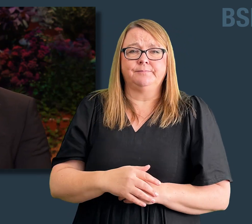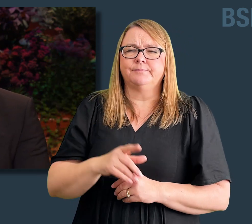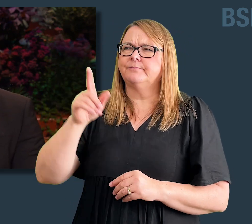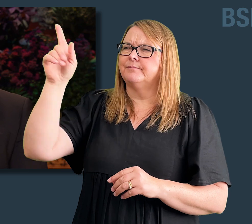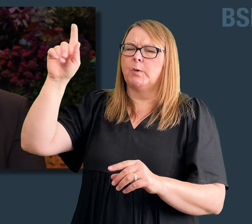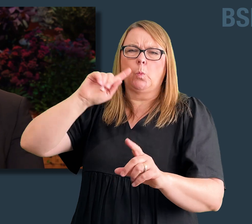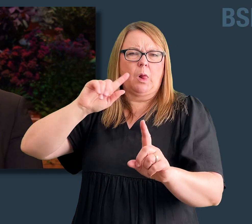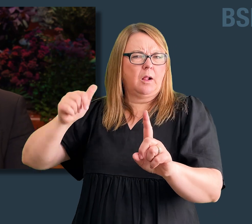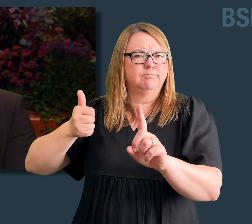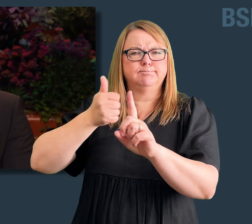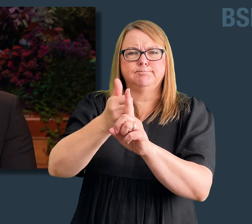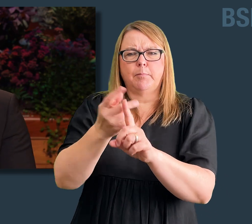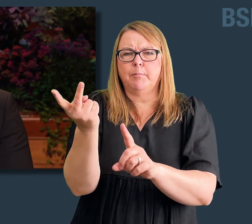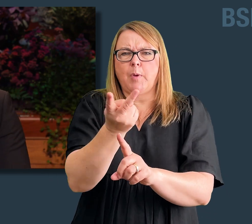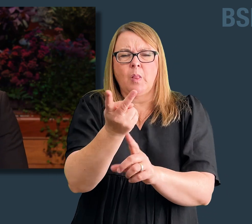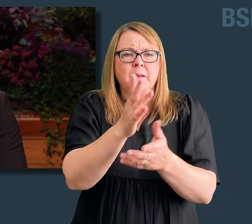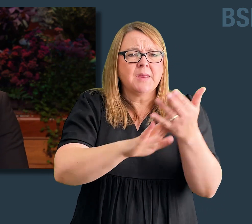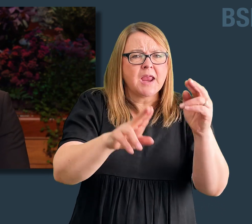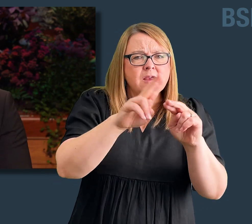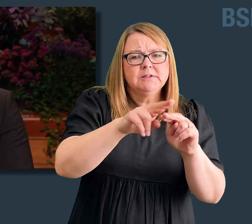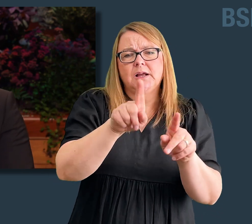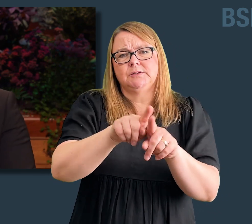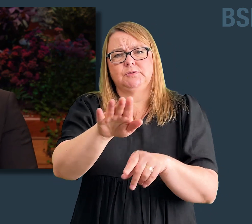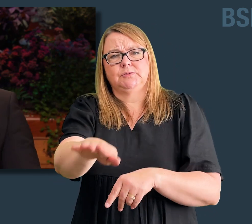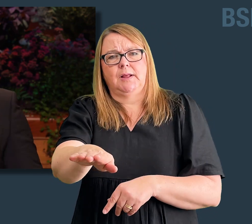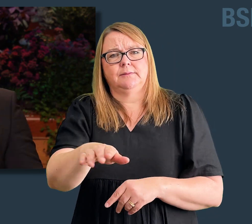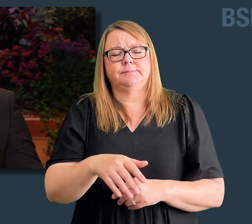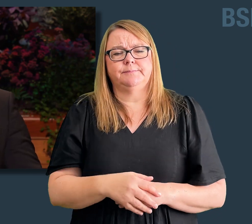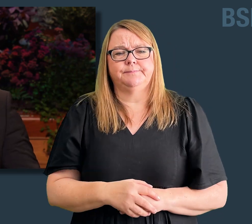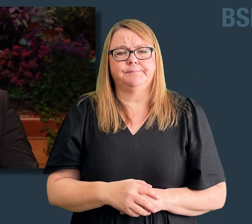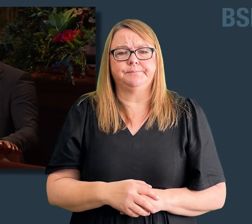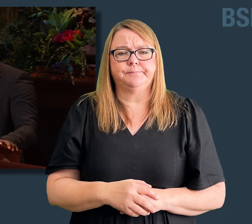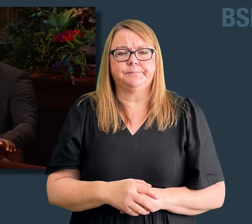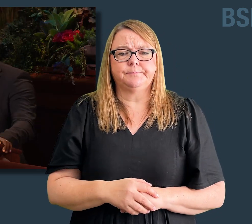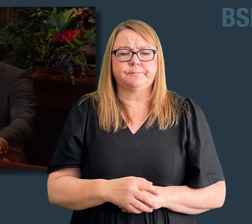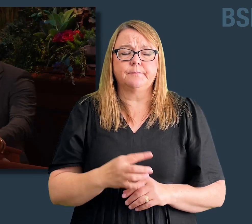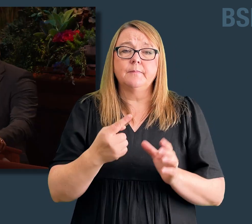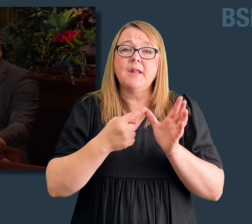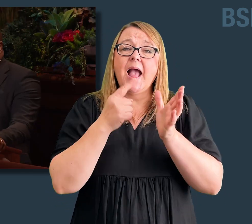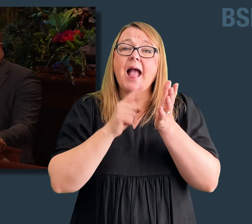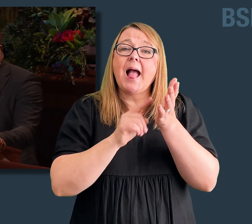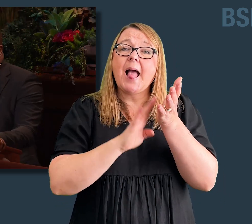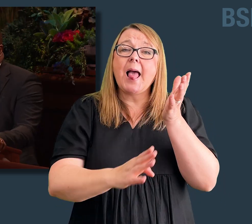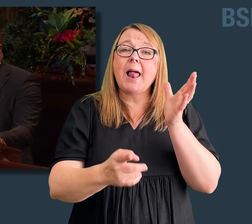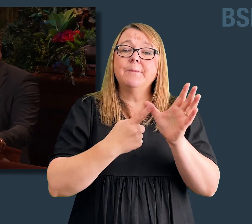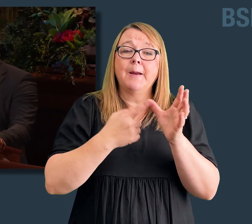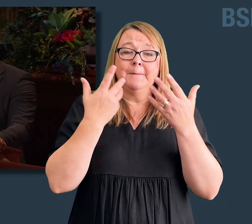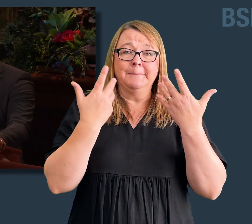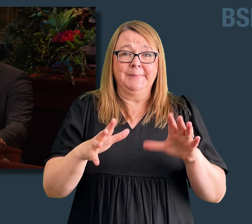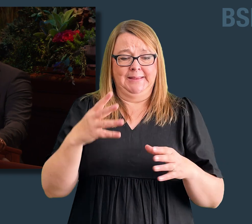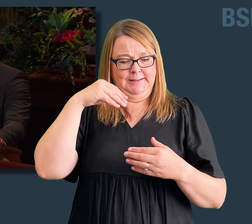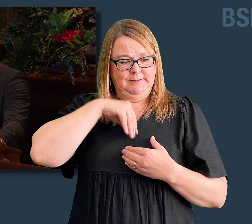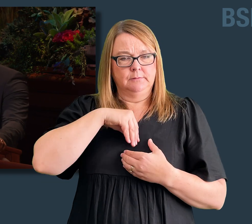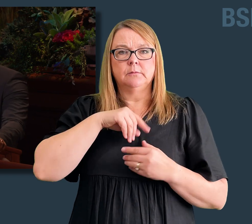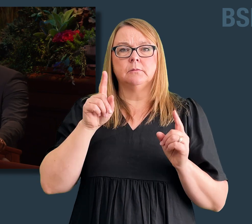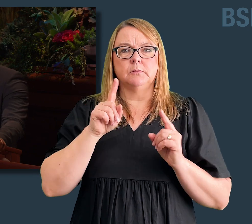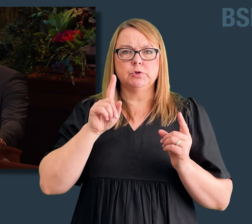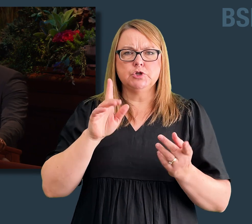the strength of every parent and of every child. Once Alma had experienced